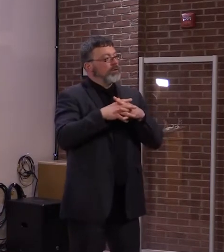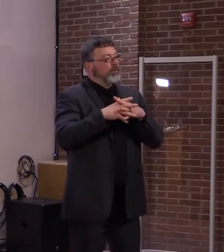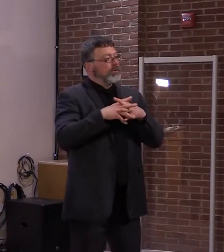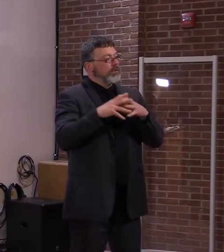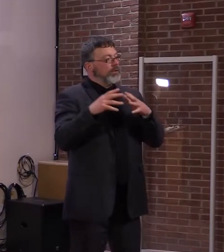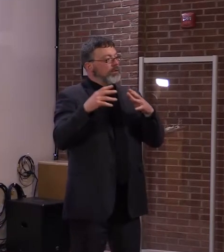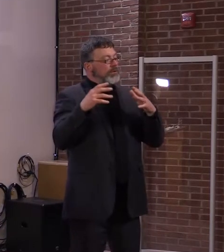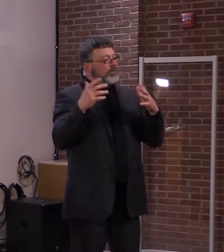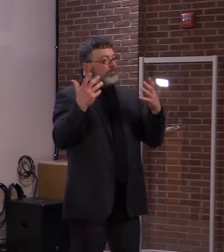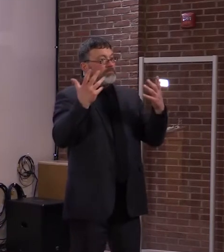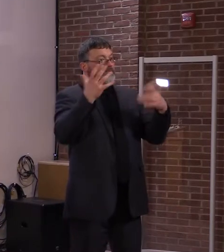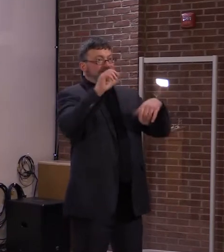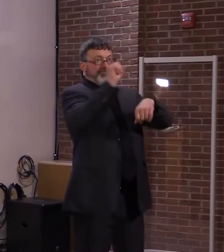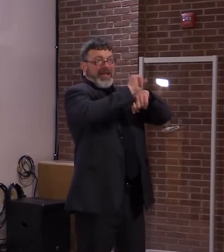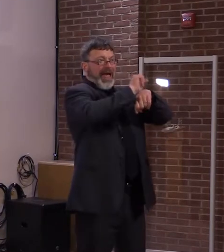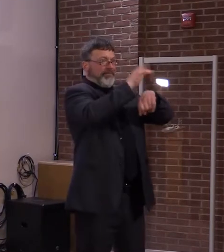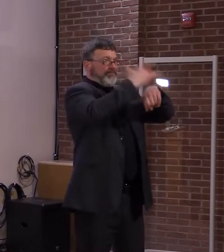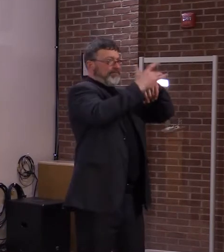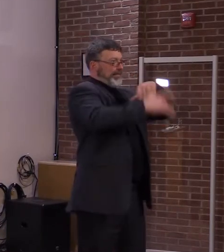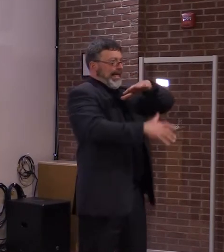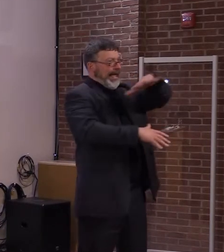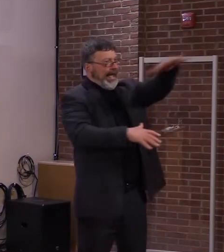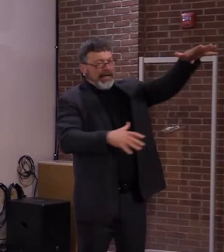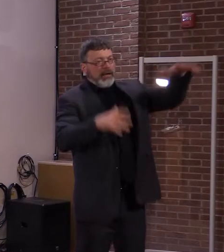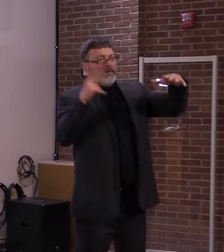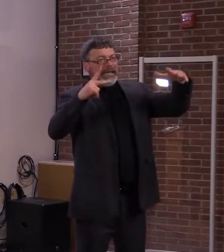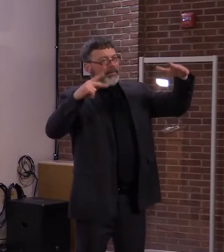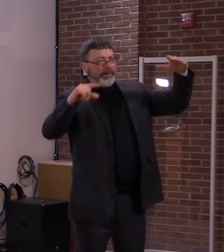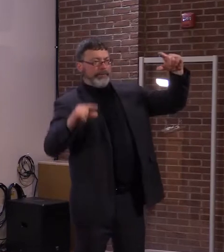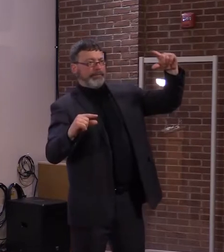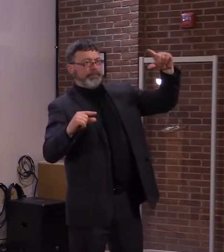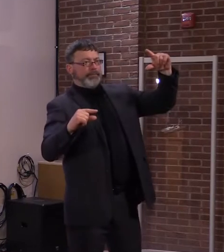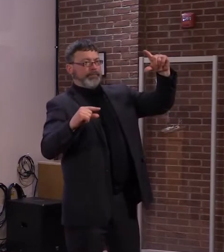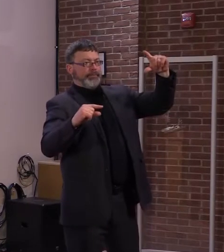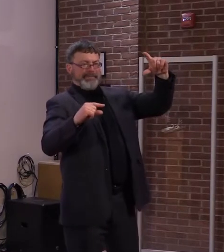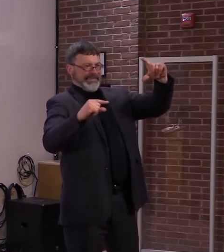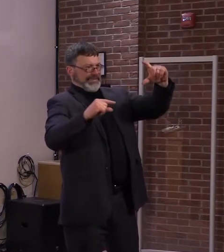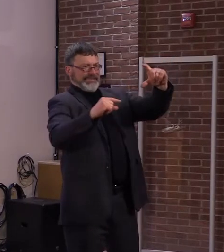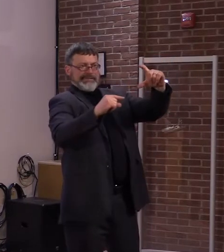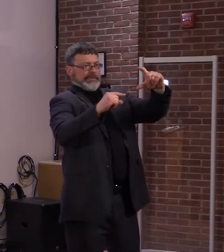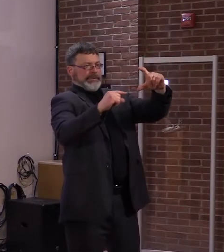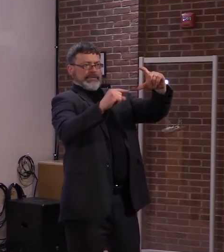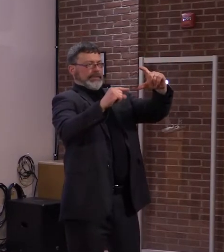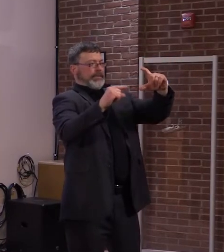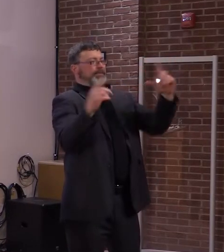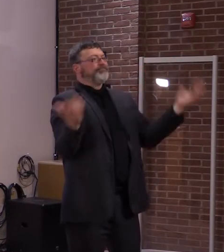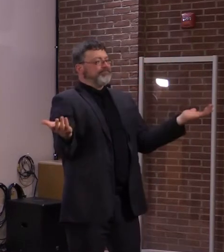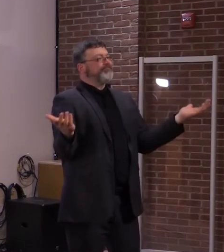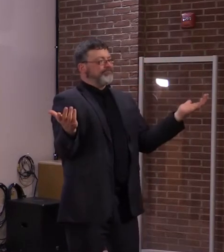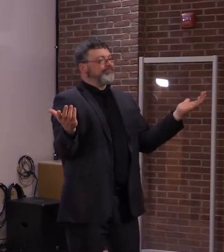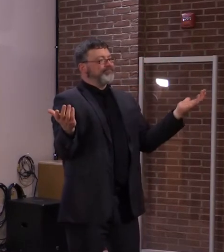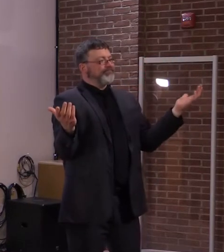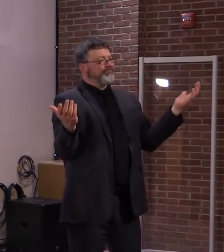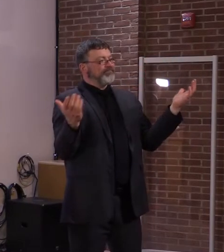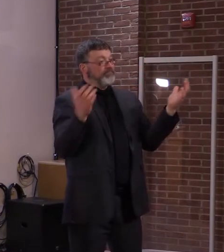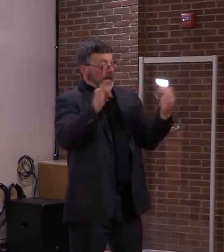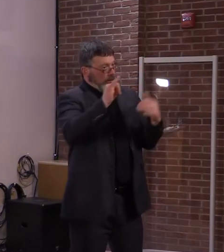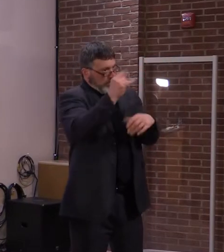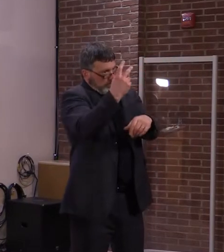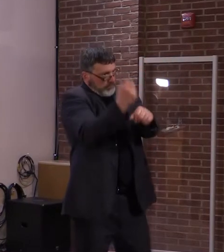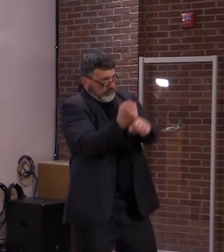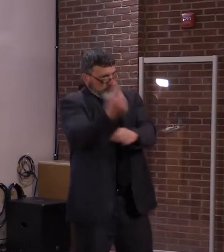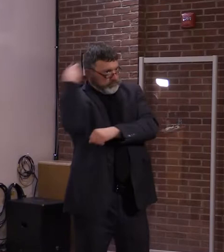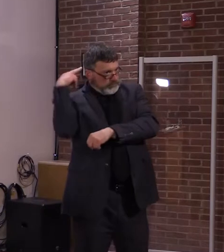ago. So this problem hasn't fixed itself. And I want to stress that, that we still need to put